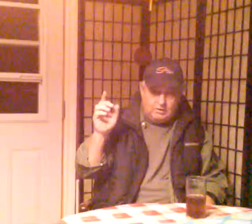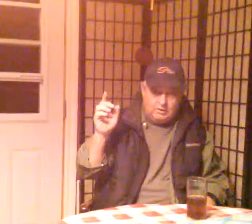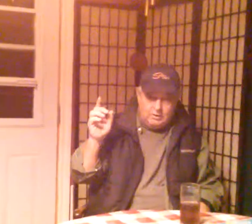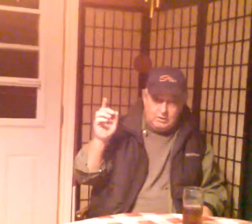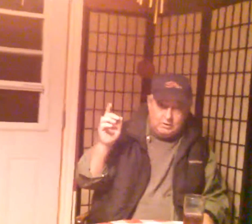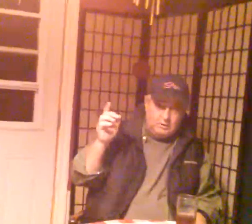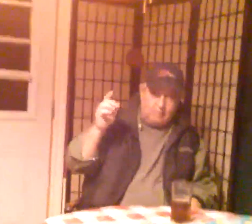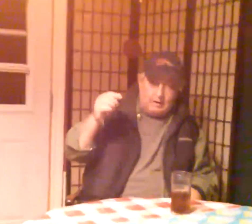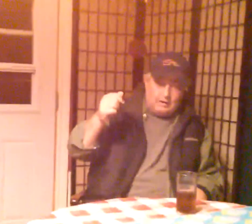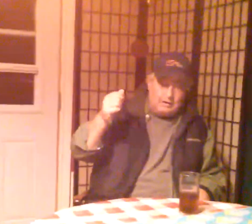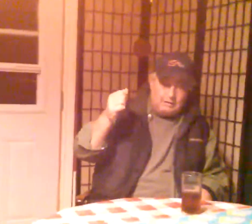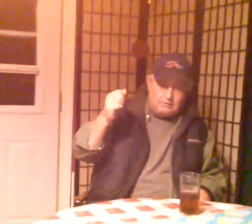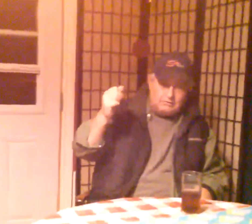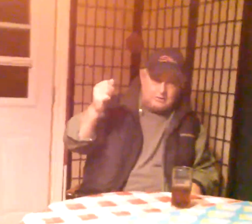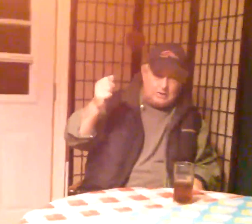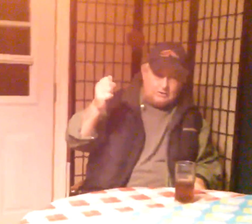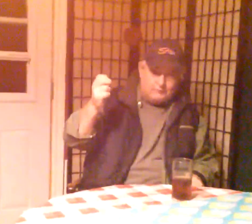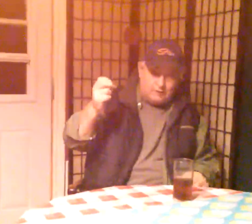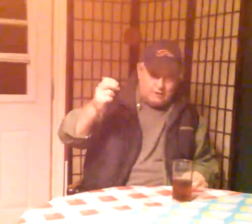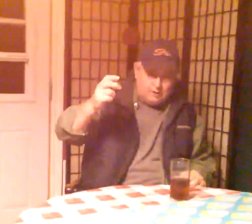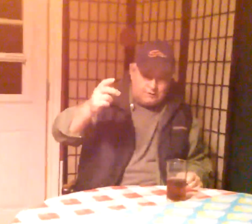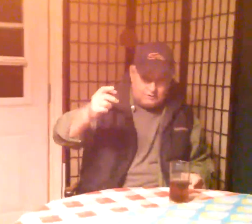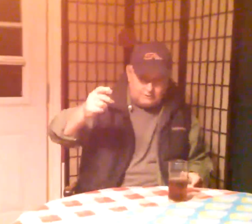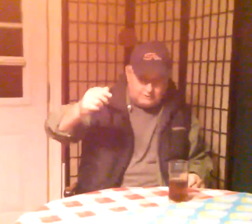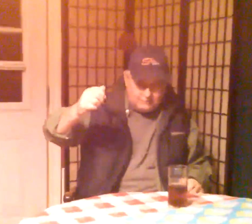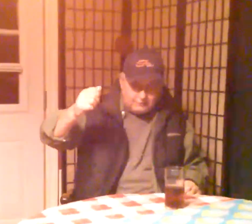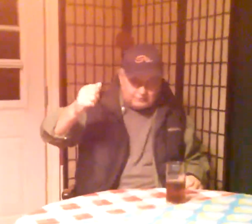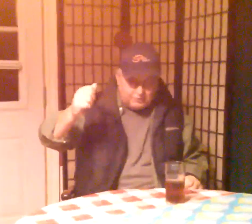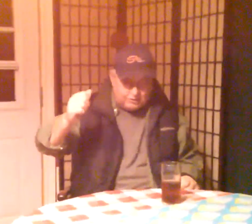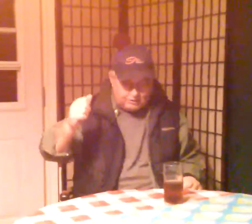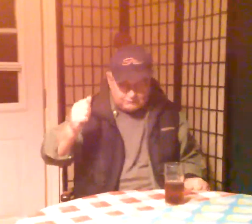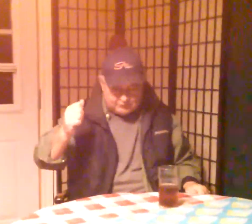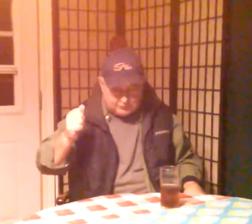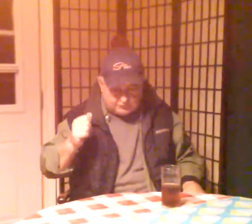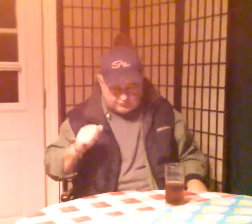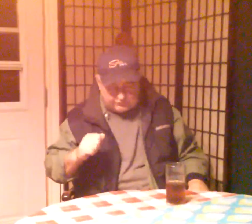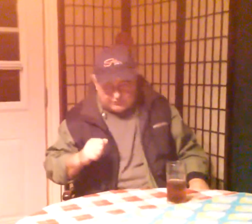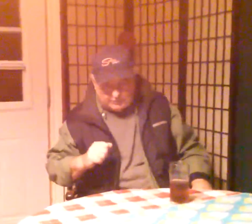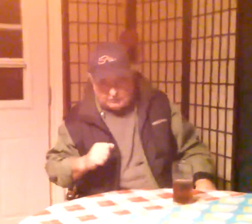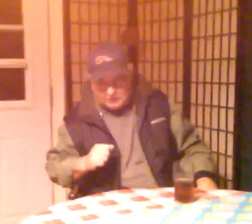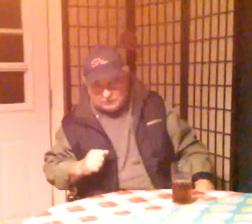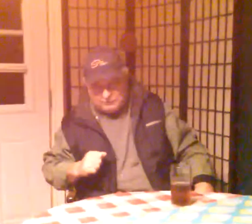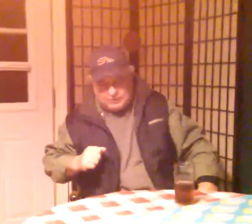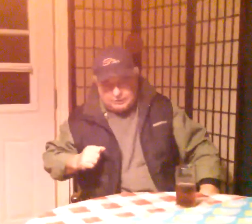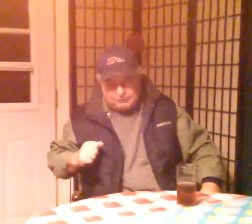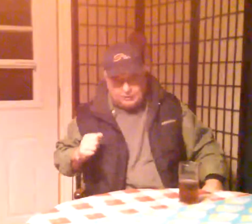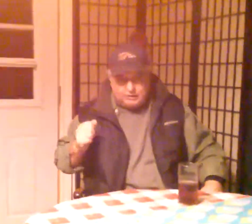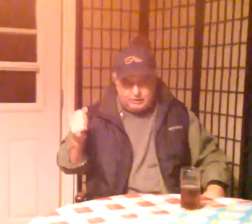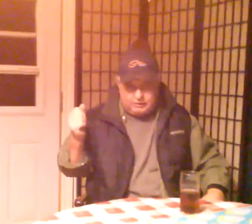A long time forgotten, the dreams that just fell by the way,